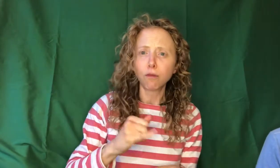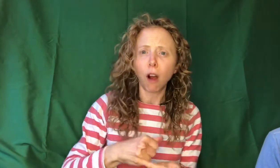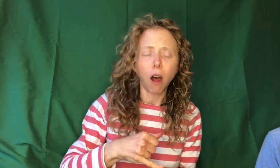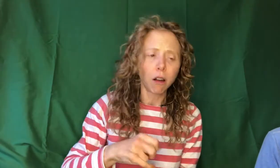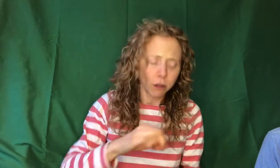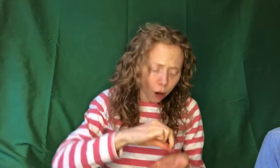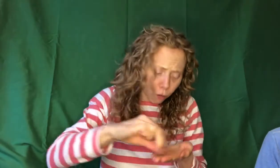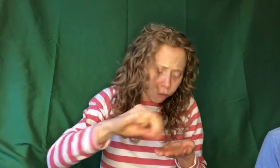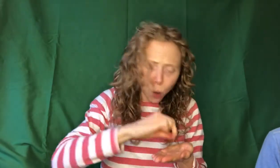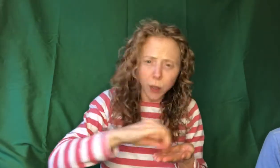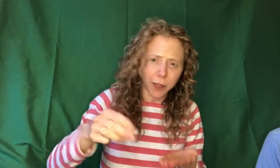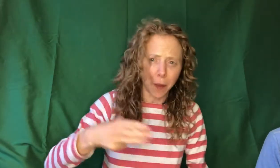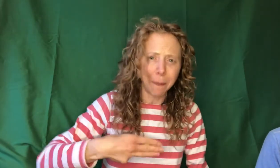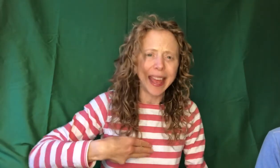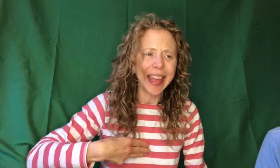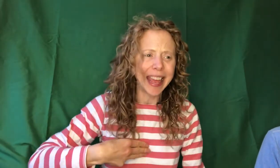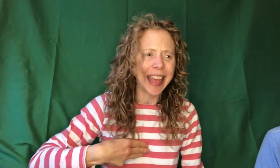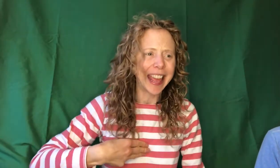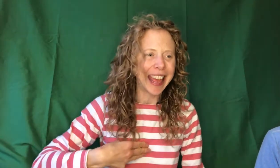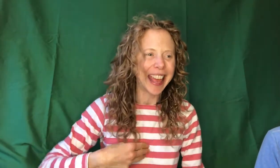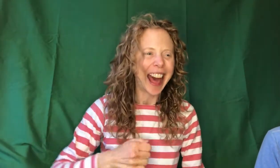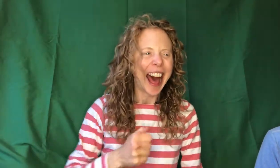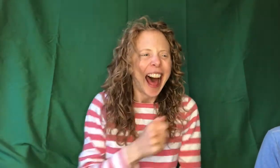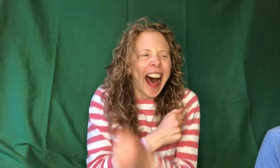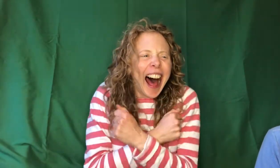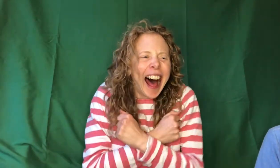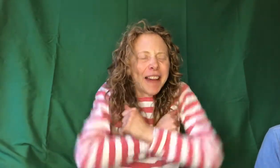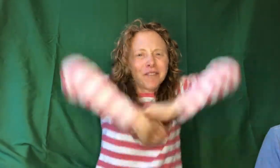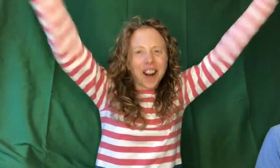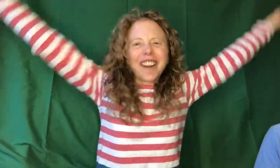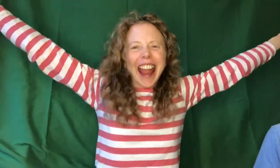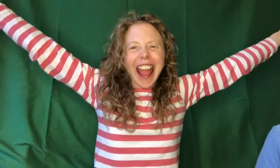wrong, no rules for me. I'm I'm free.